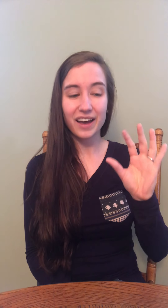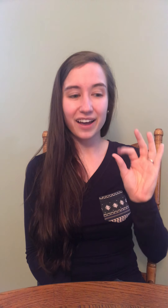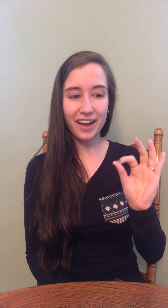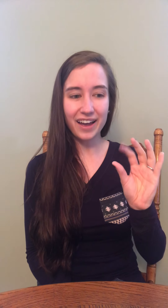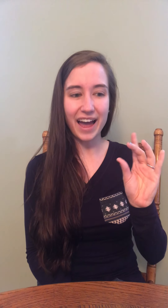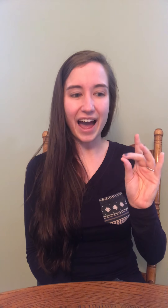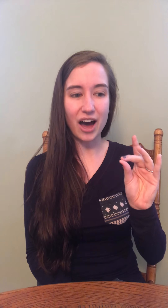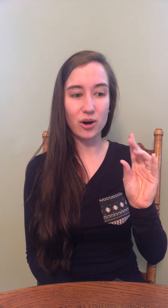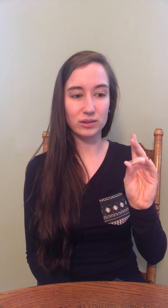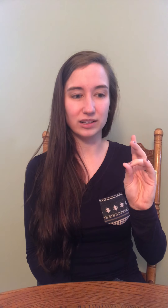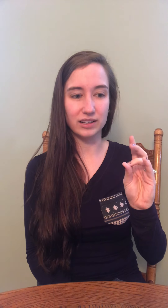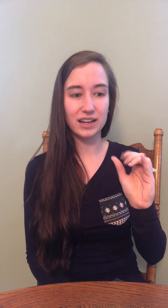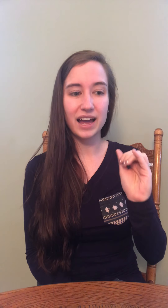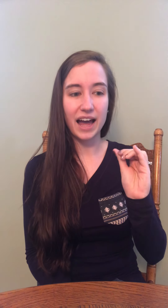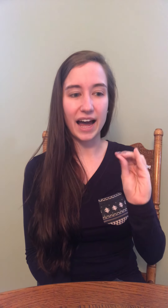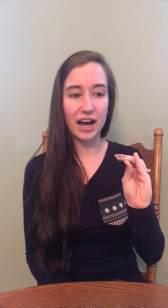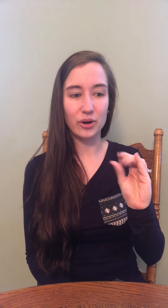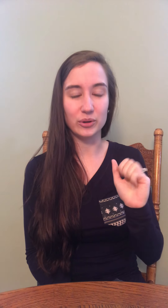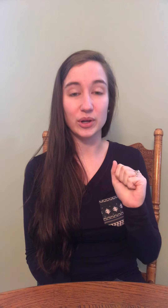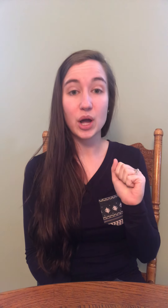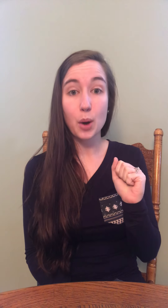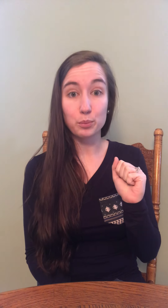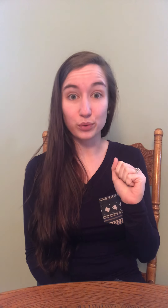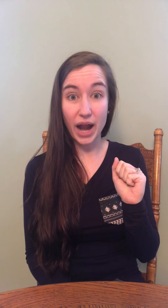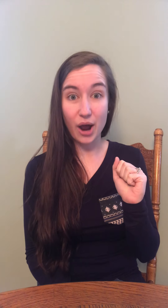Owl. Owl. Howl. Brown.